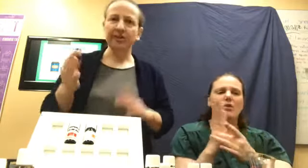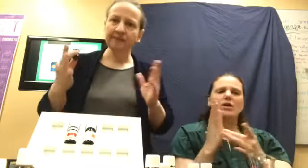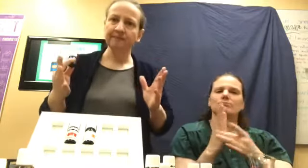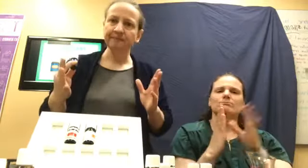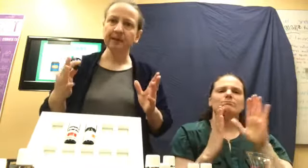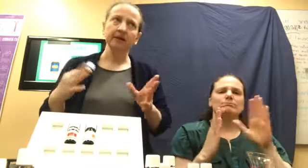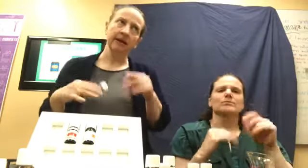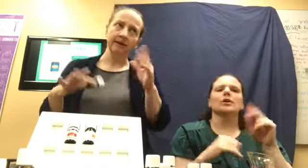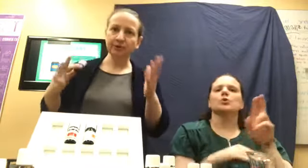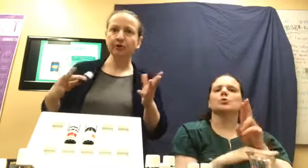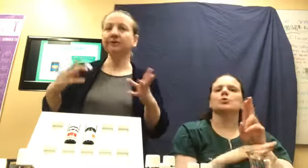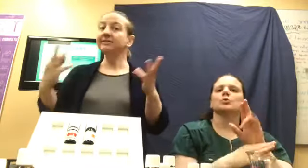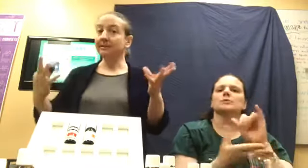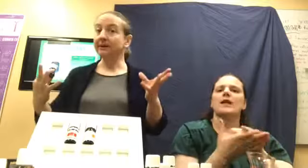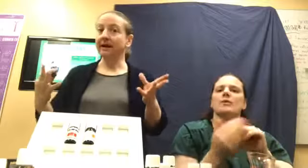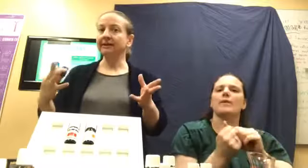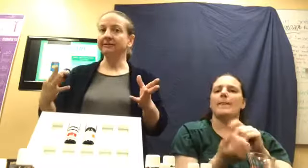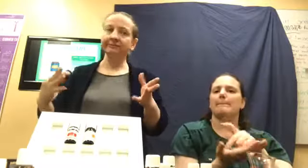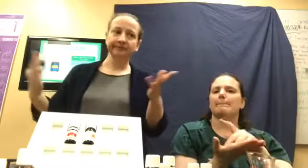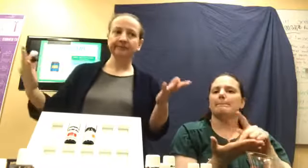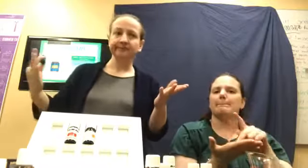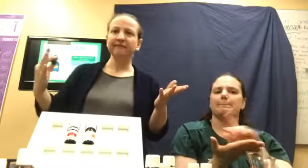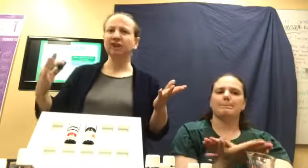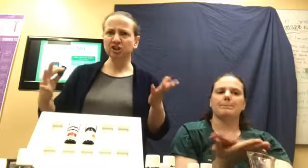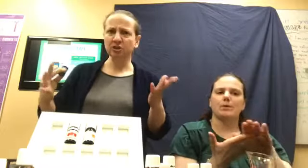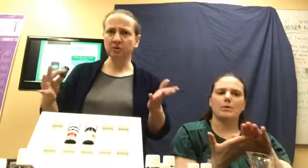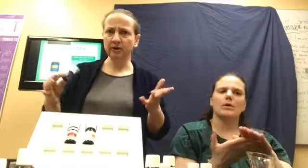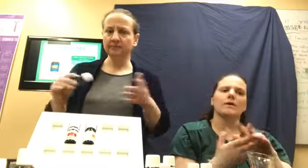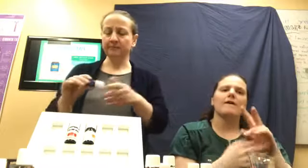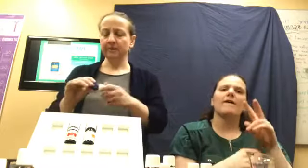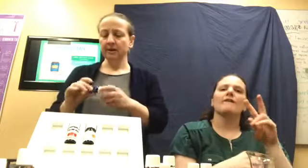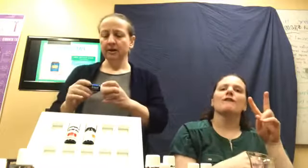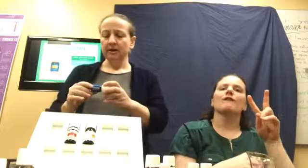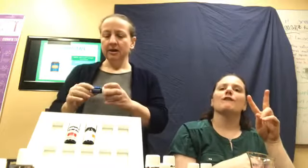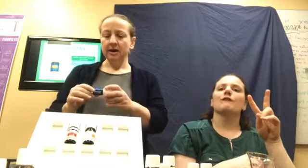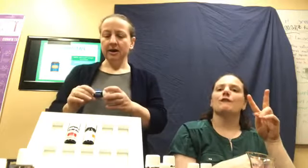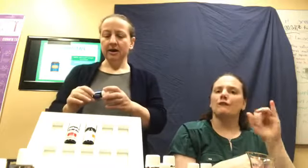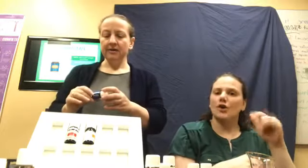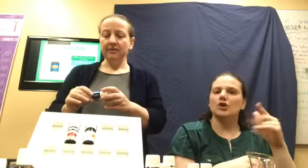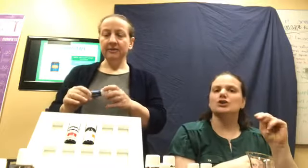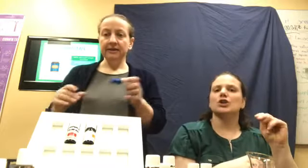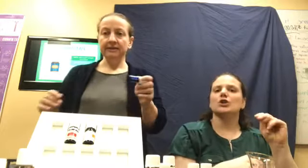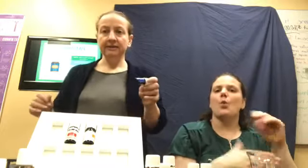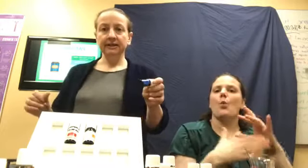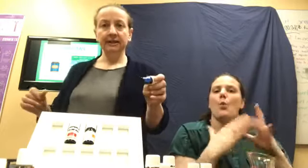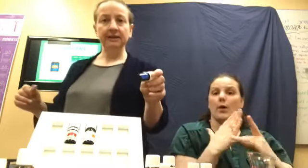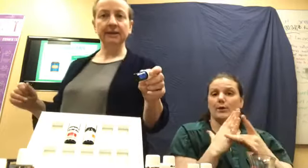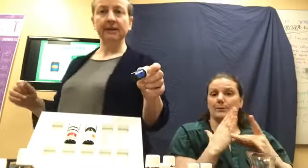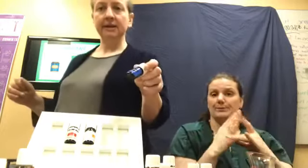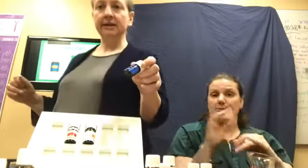like a pure, some kind of virgin oil. Uh, this is,